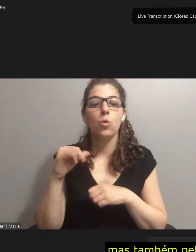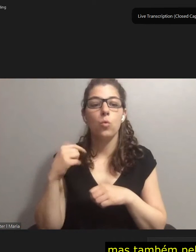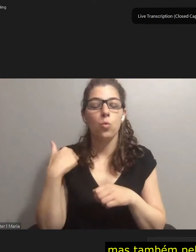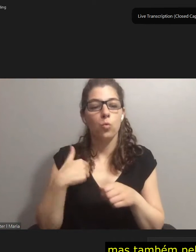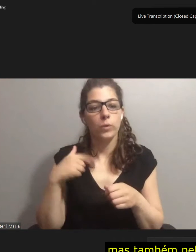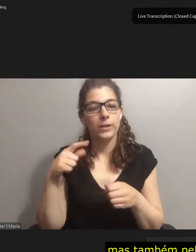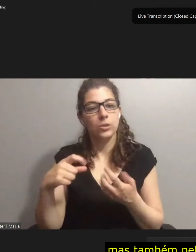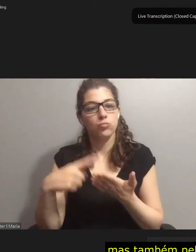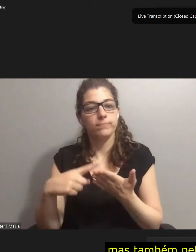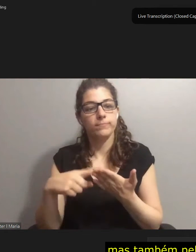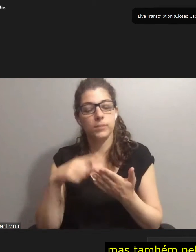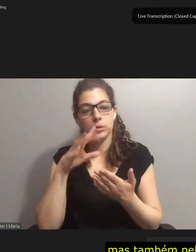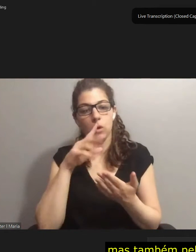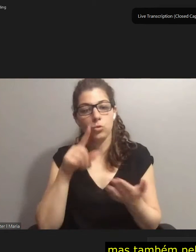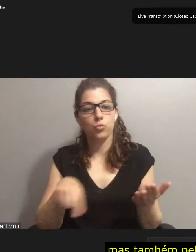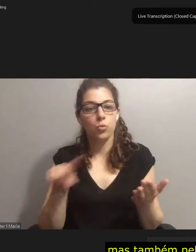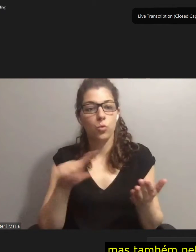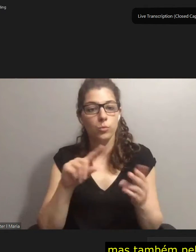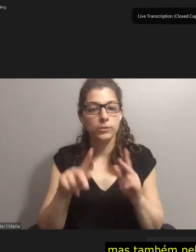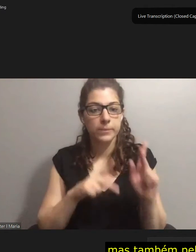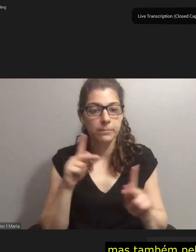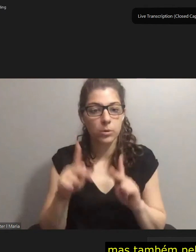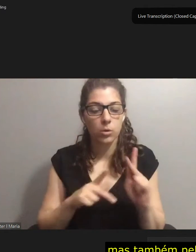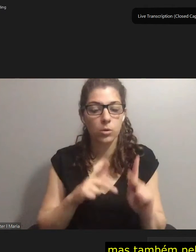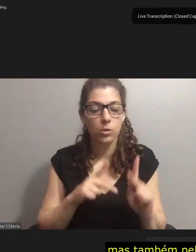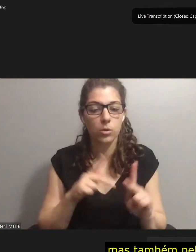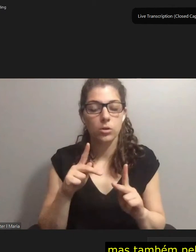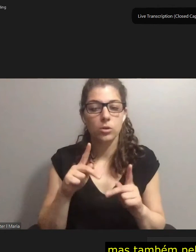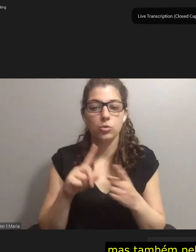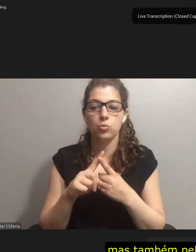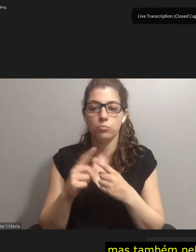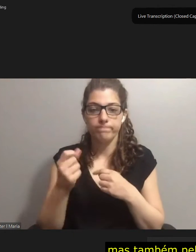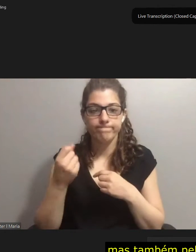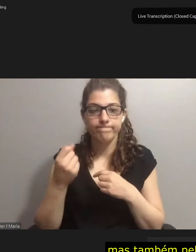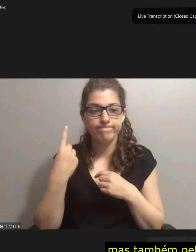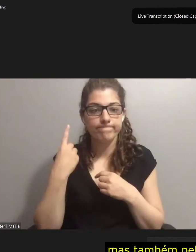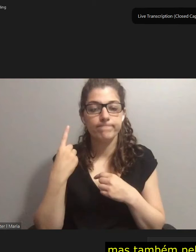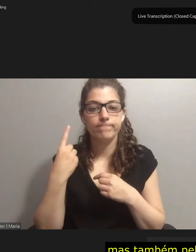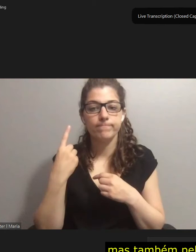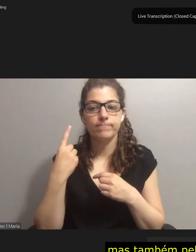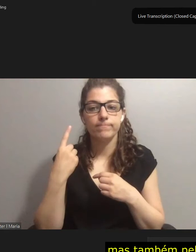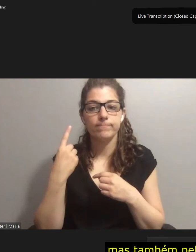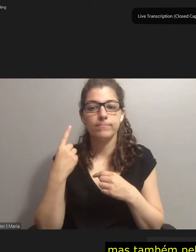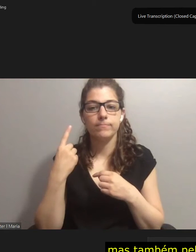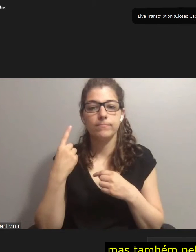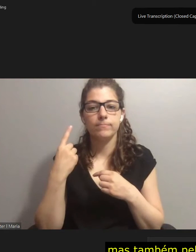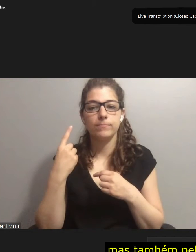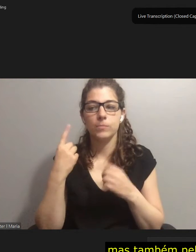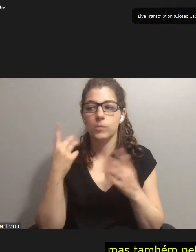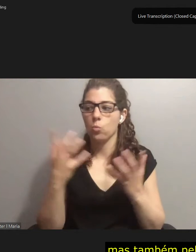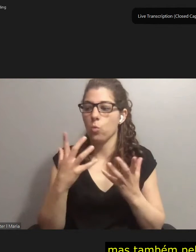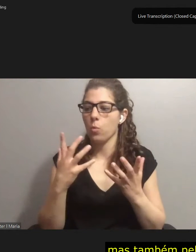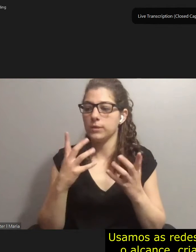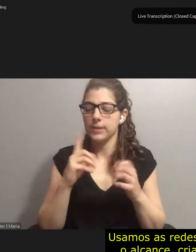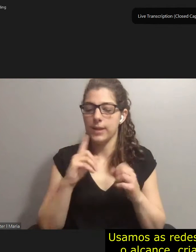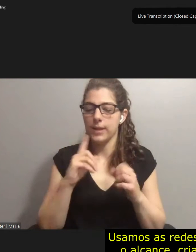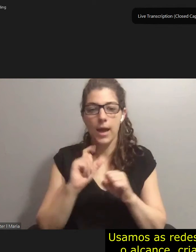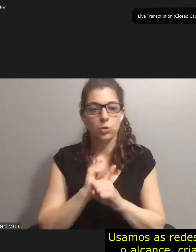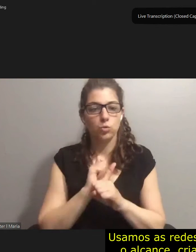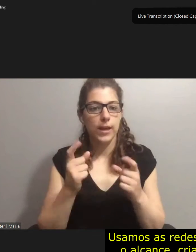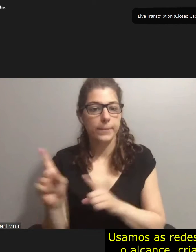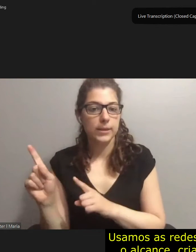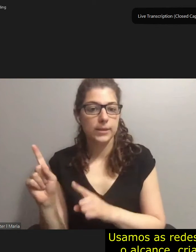talk to those people in order to understand what was actually going on.